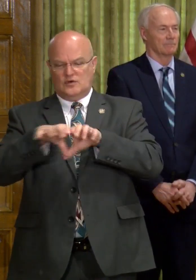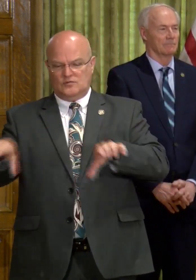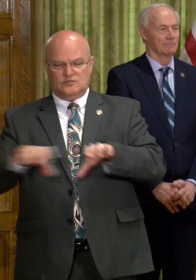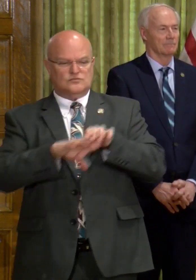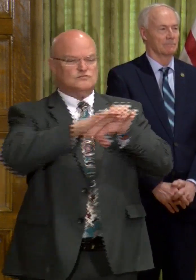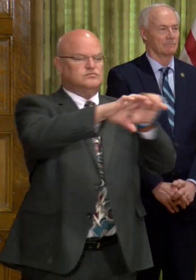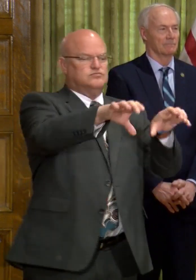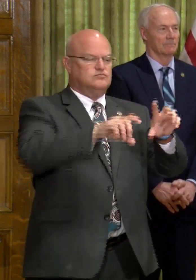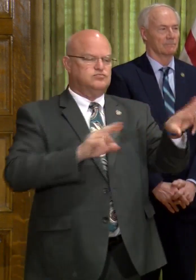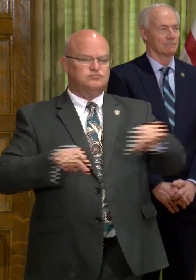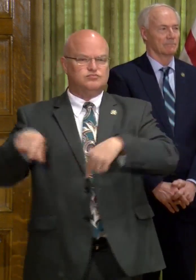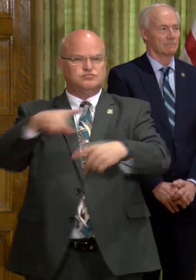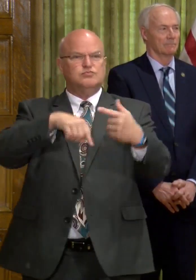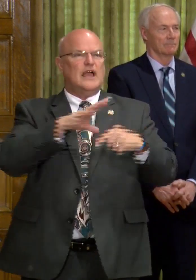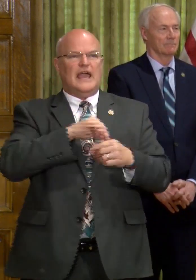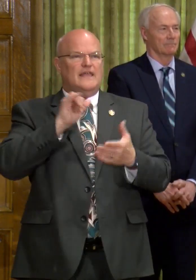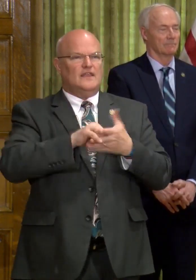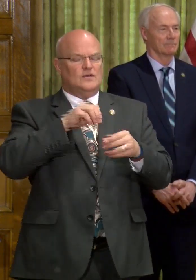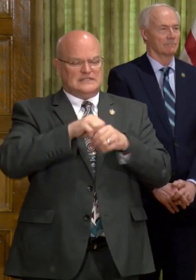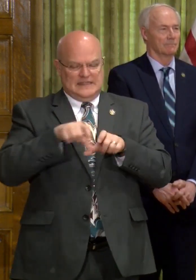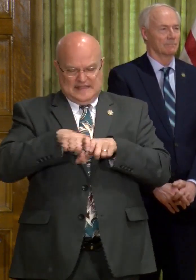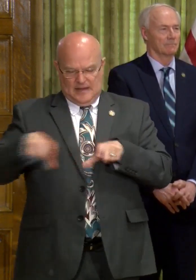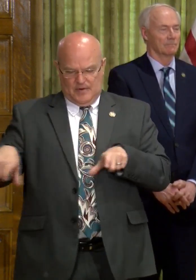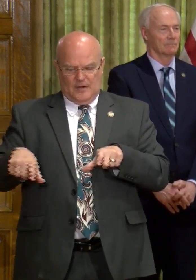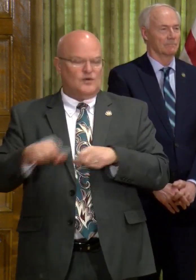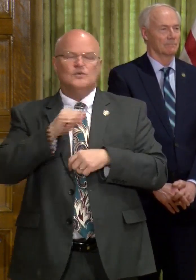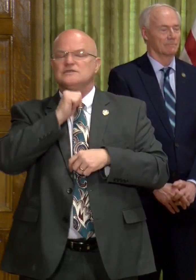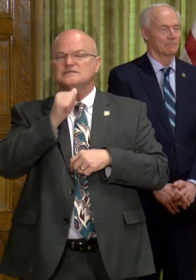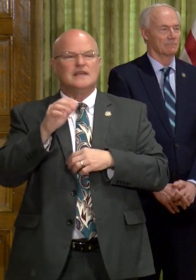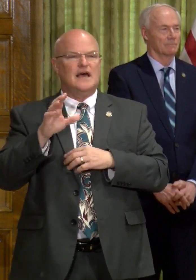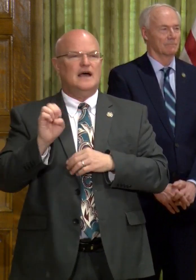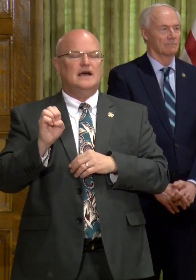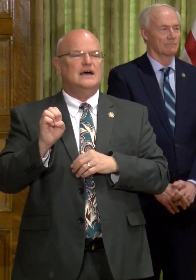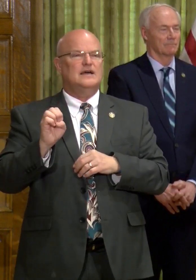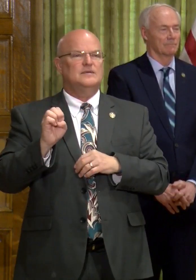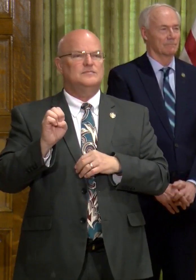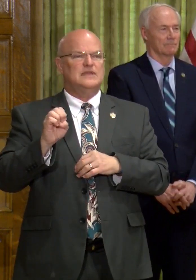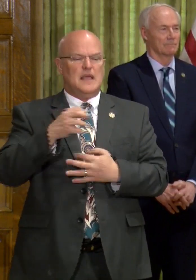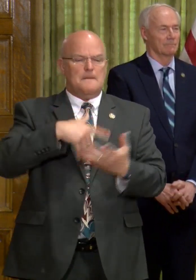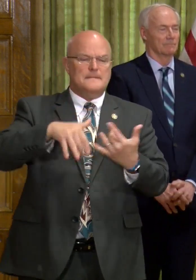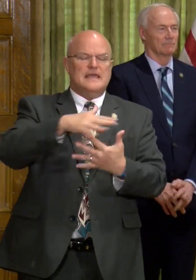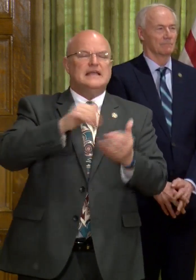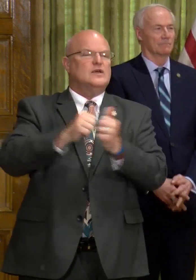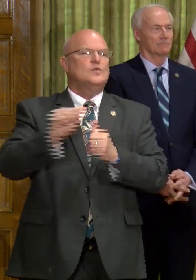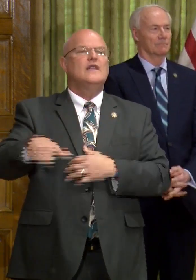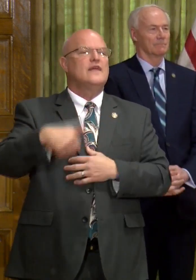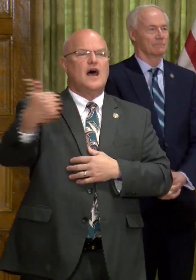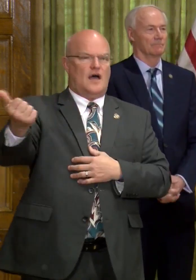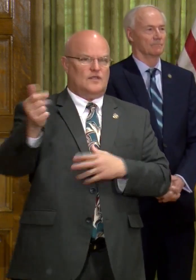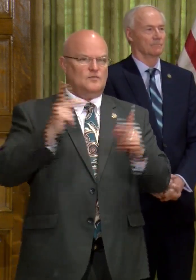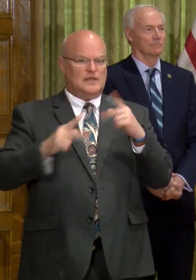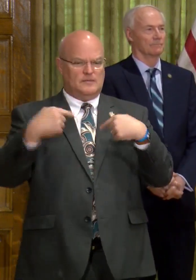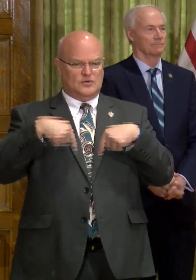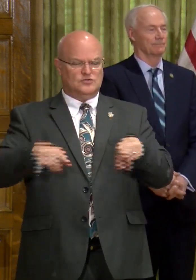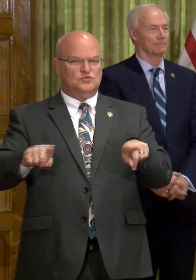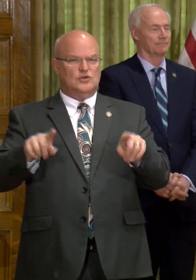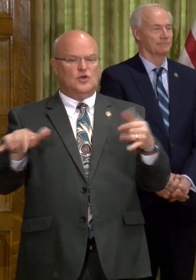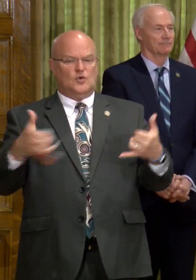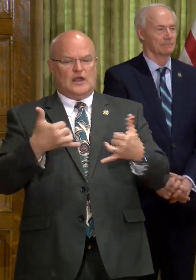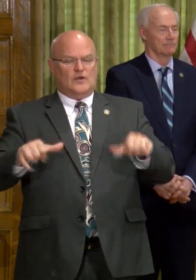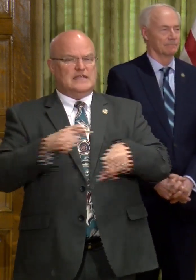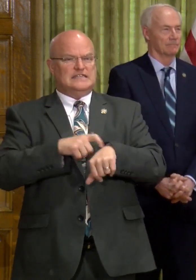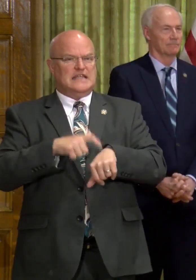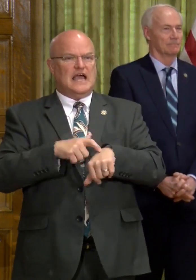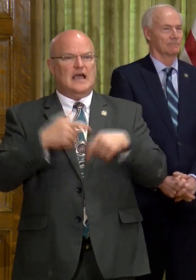barracks to another, and that those in that barracks won't be, uh, mingling with others either during recreation